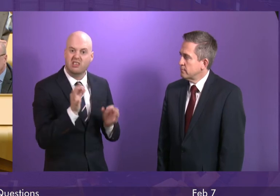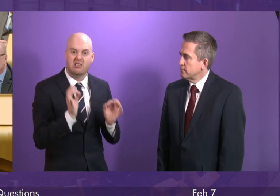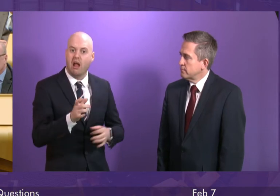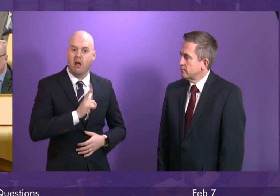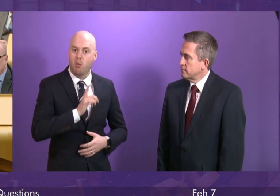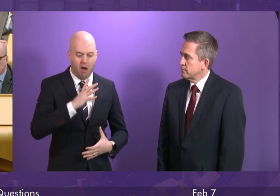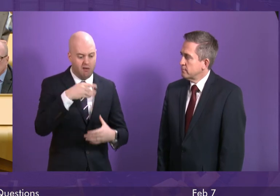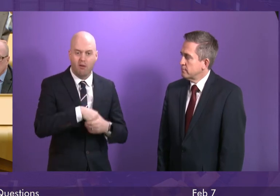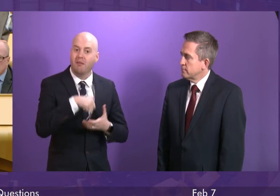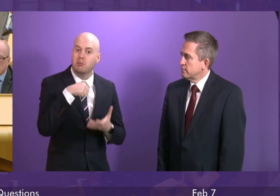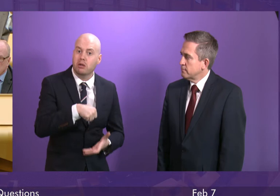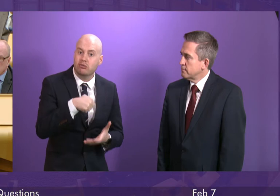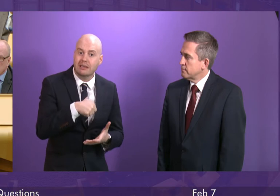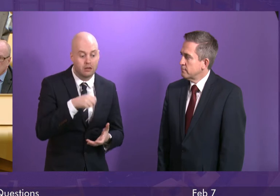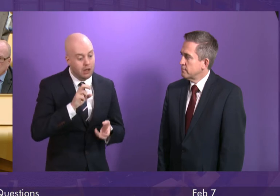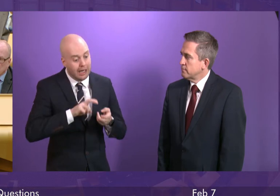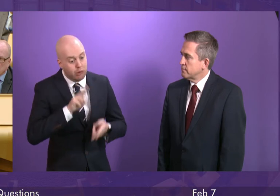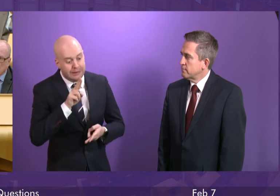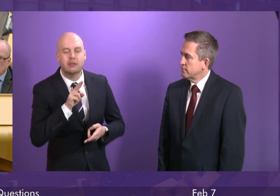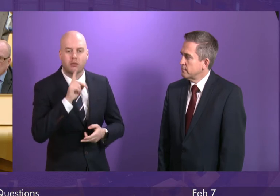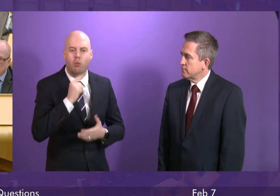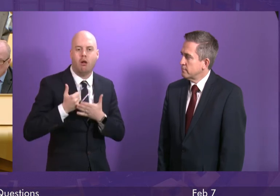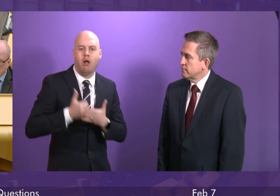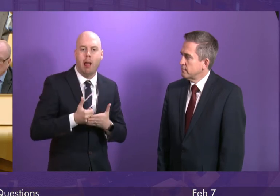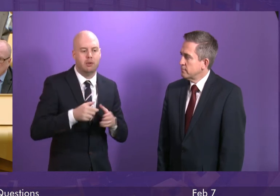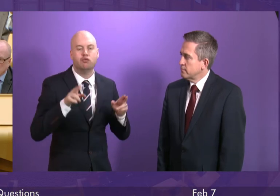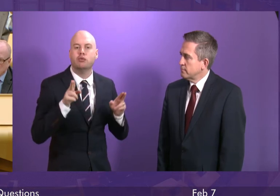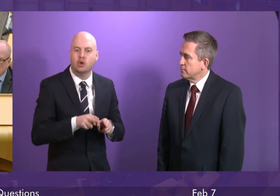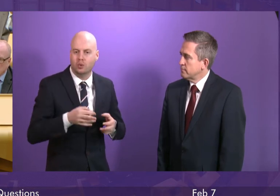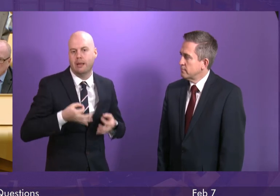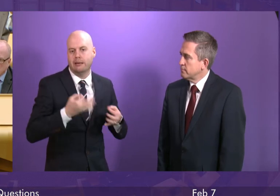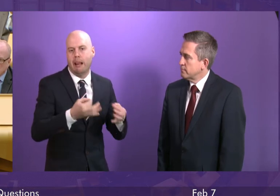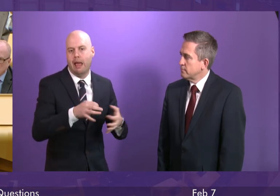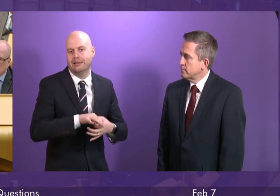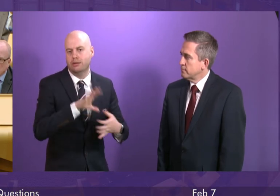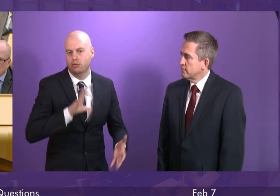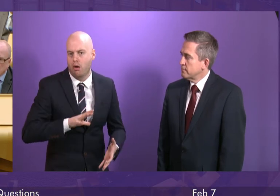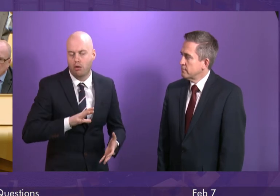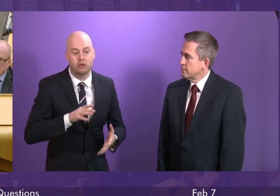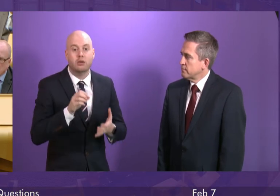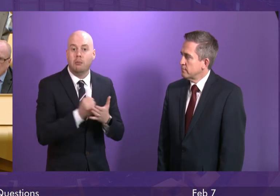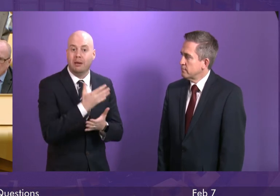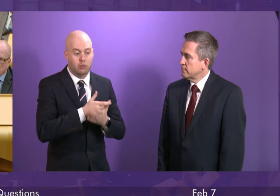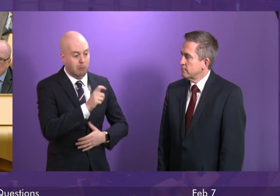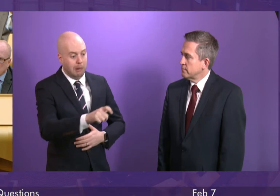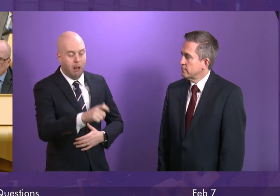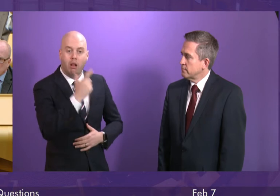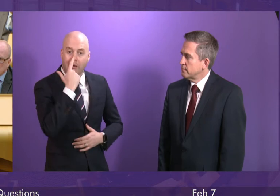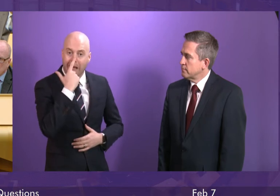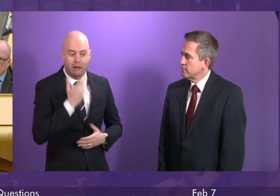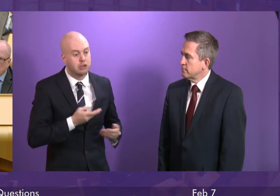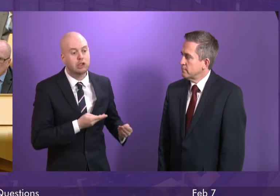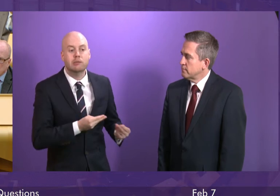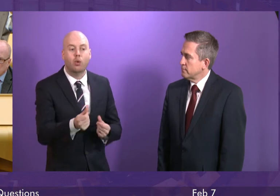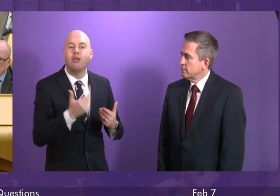to do. And it will assist us in reducing delayed discharges and making sure that individuals are able to make the smoothest journey possible through